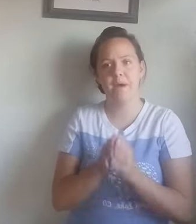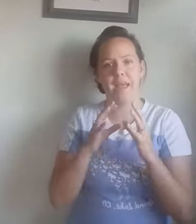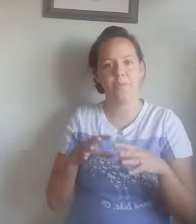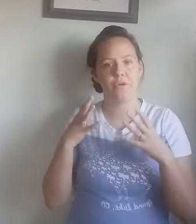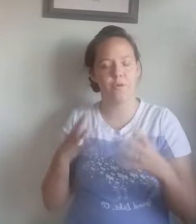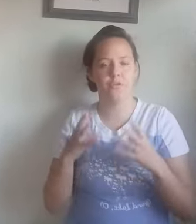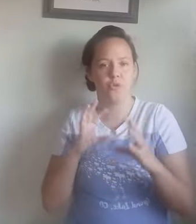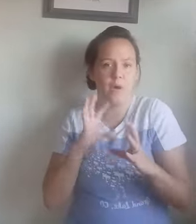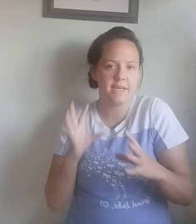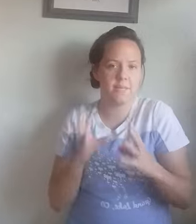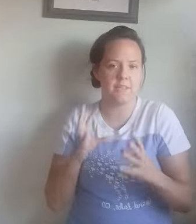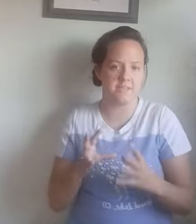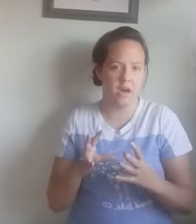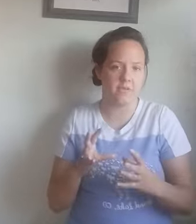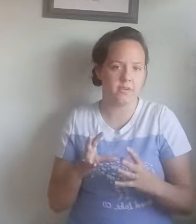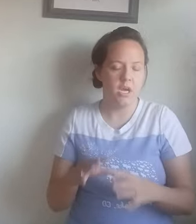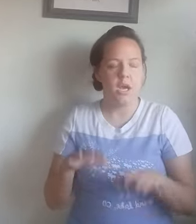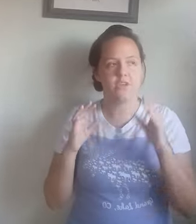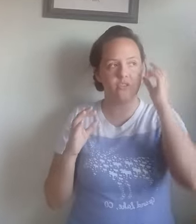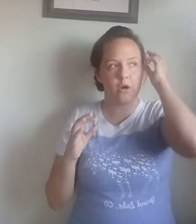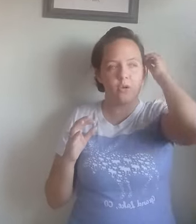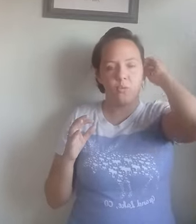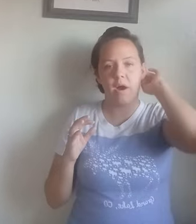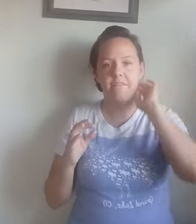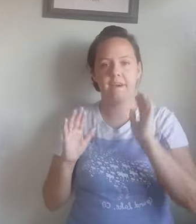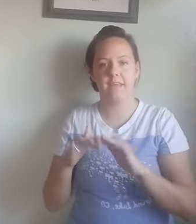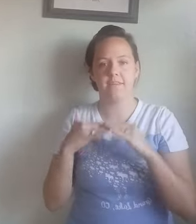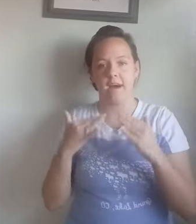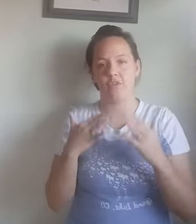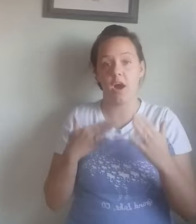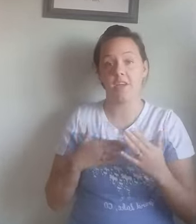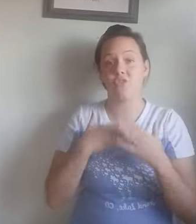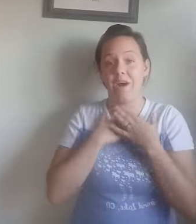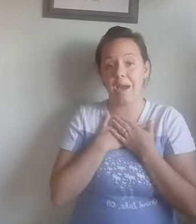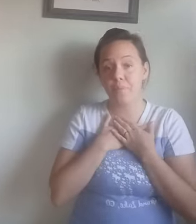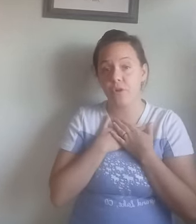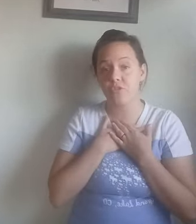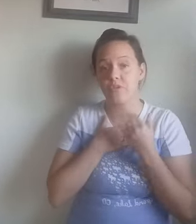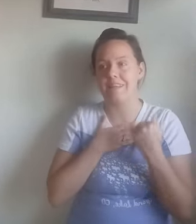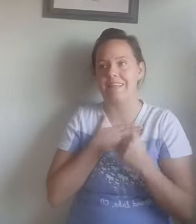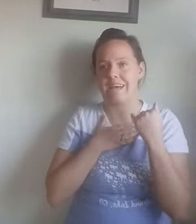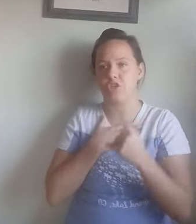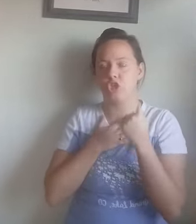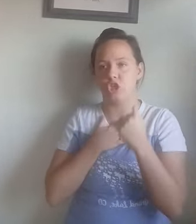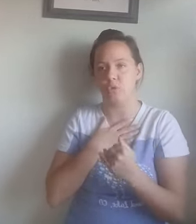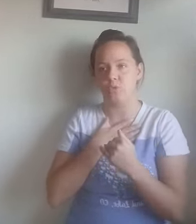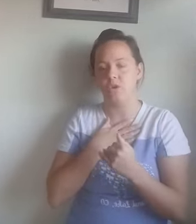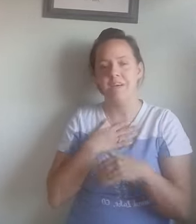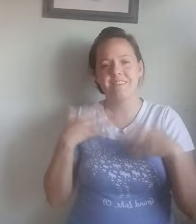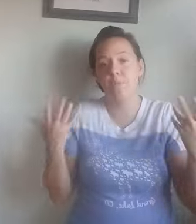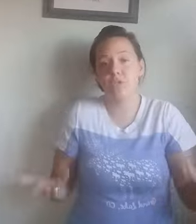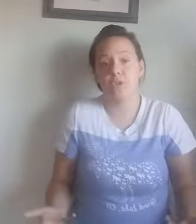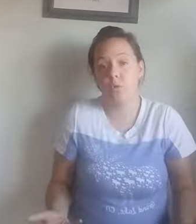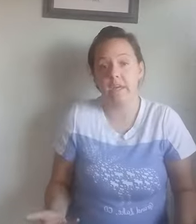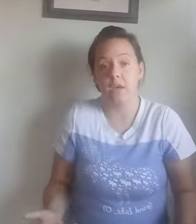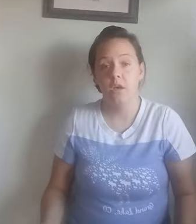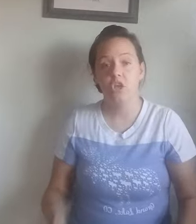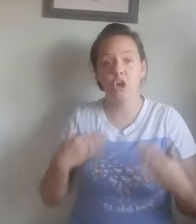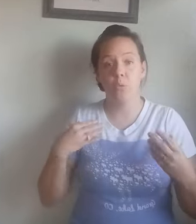but amigurumis, you want it to be soft. And so you want to find a soft cotton. So I personally like to use, same as clothing. You don't